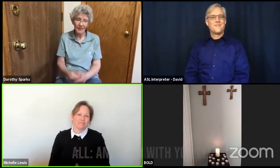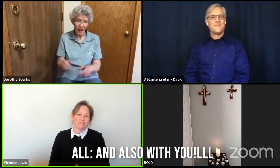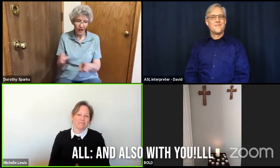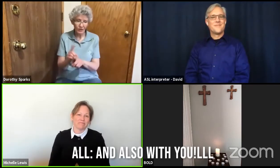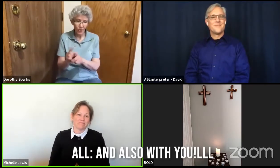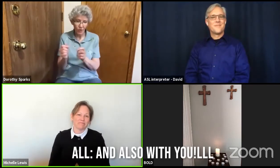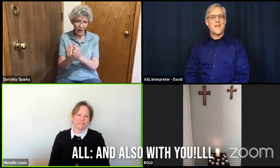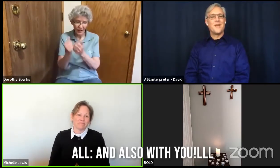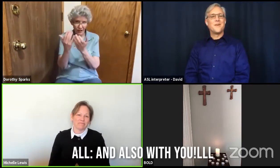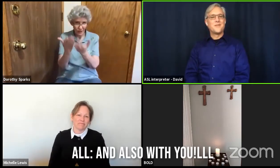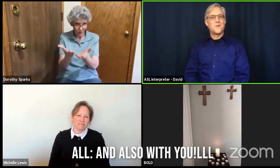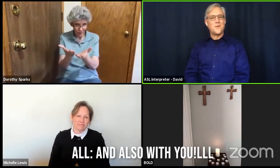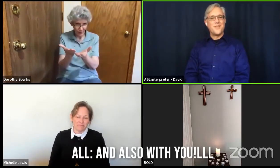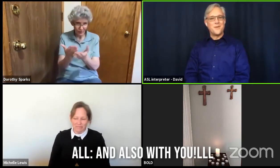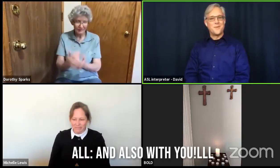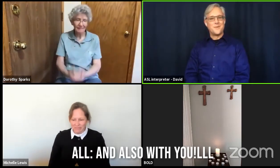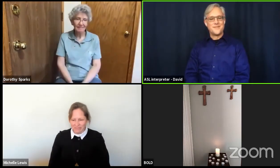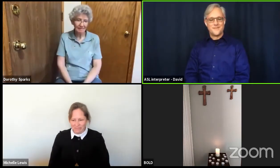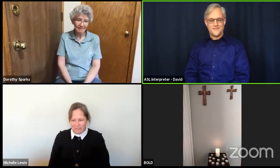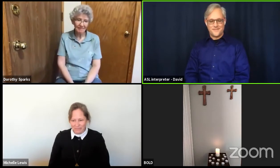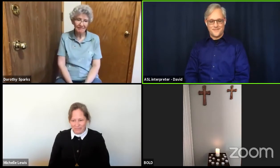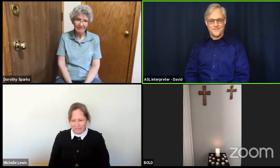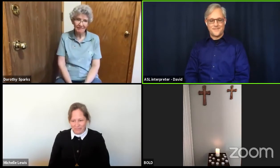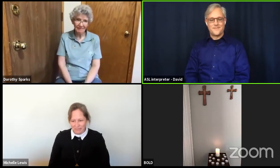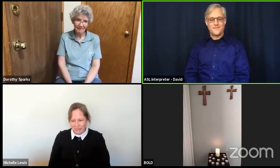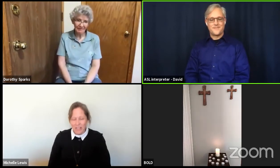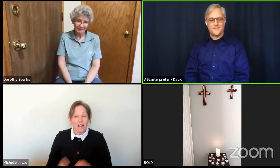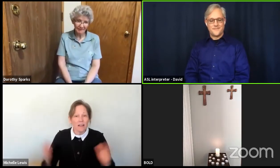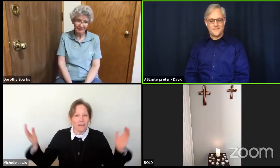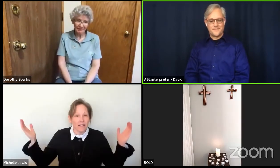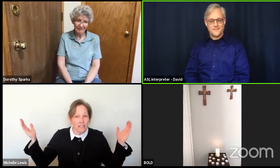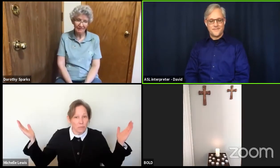And also with you. Let us pray.